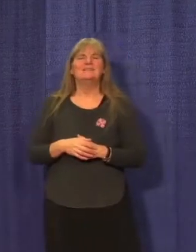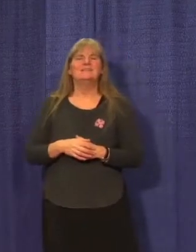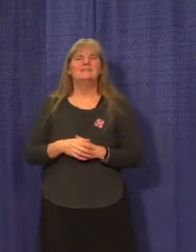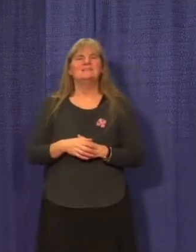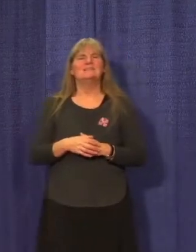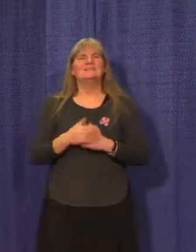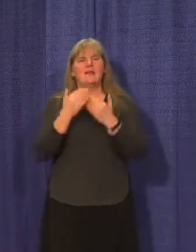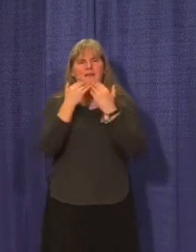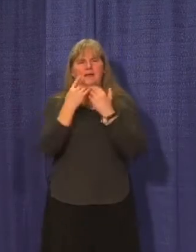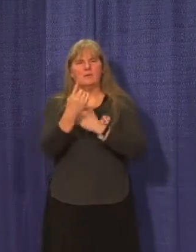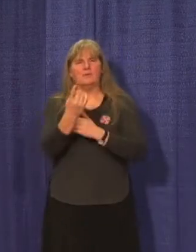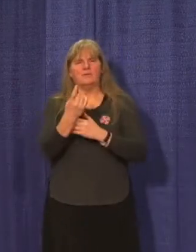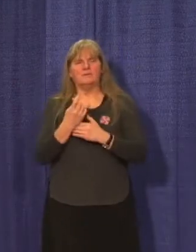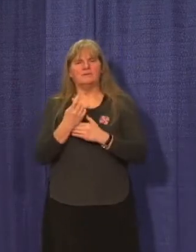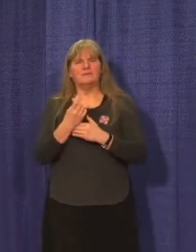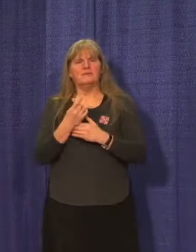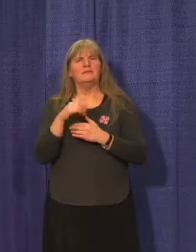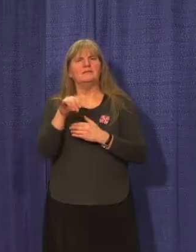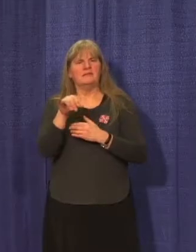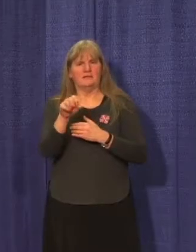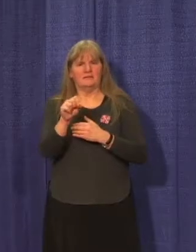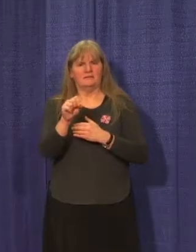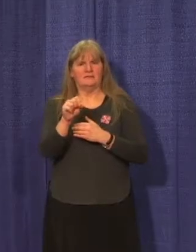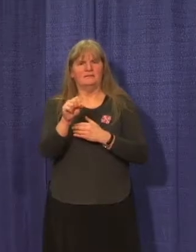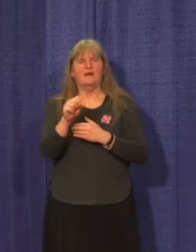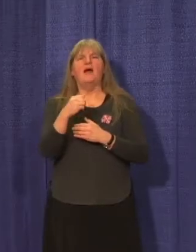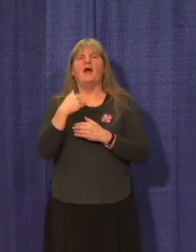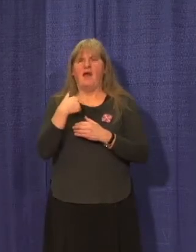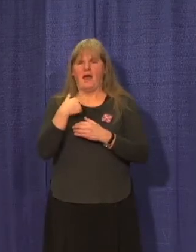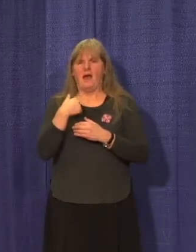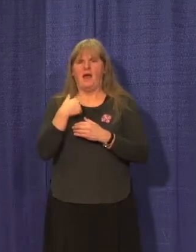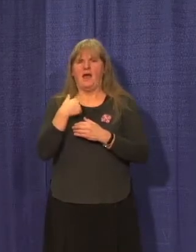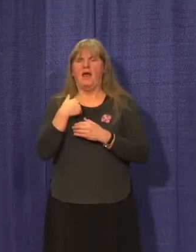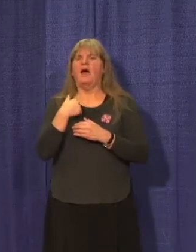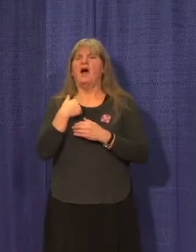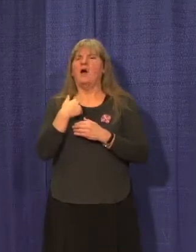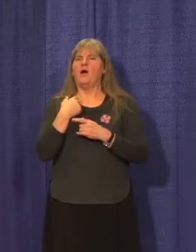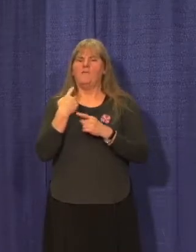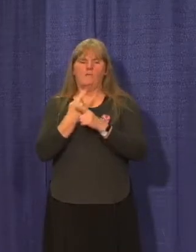Thank you for the question, Danielle. Of course, there are protocols and